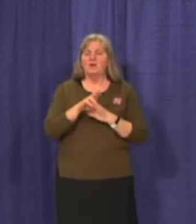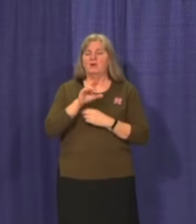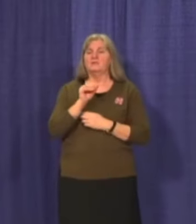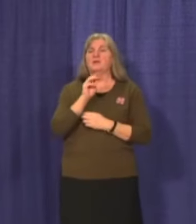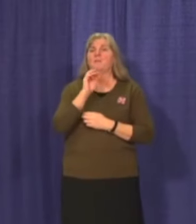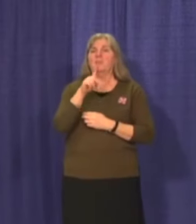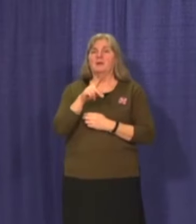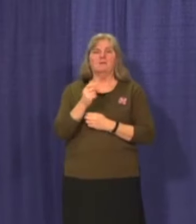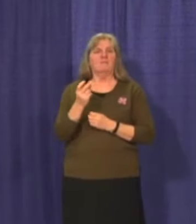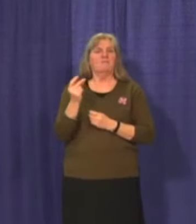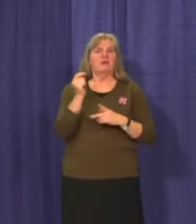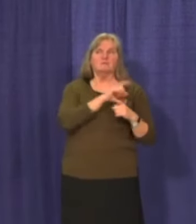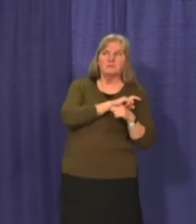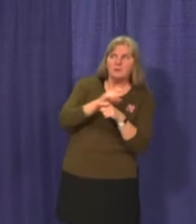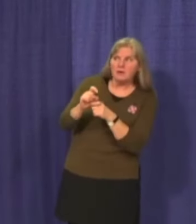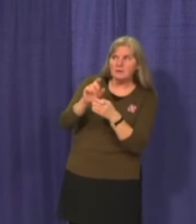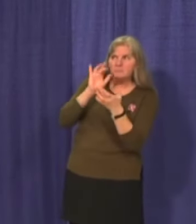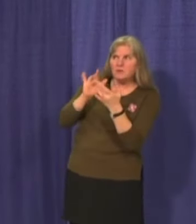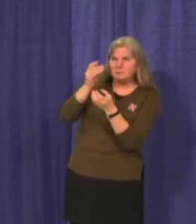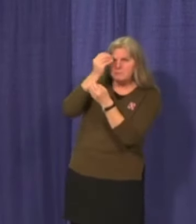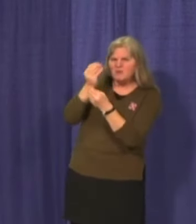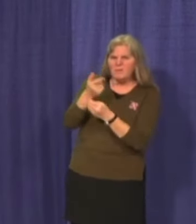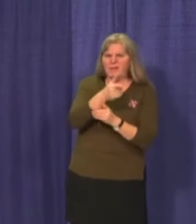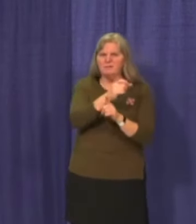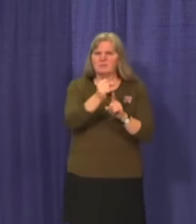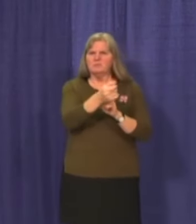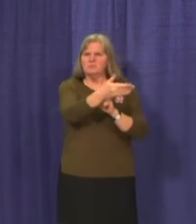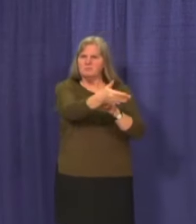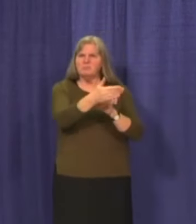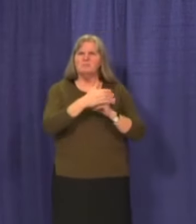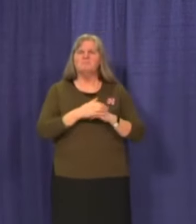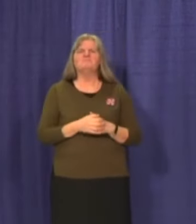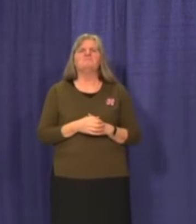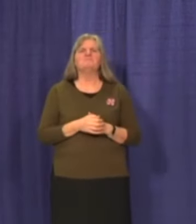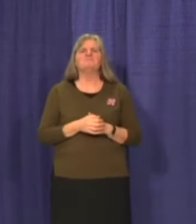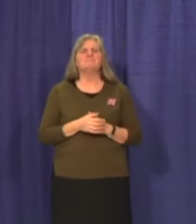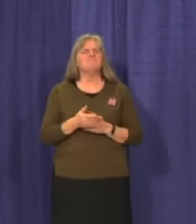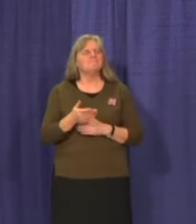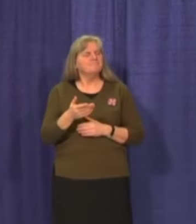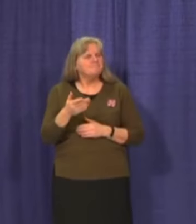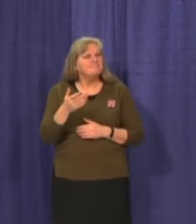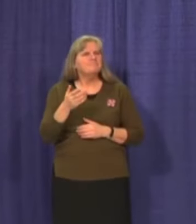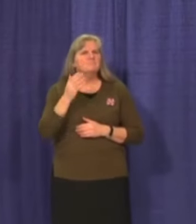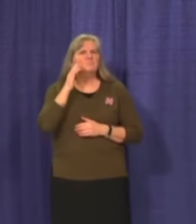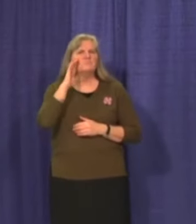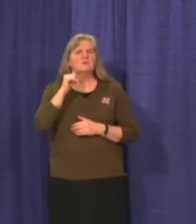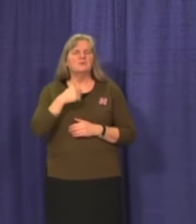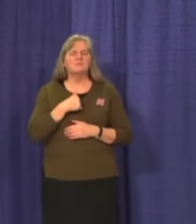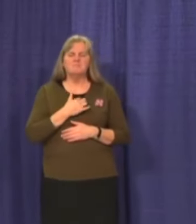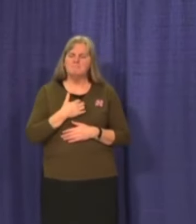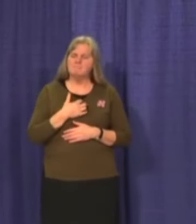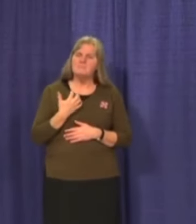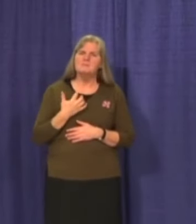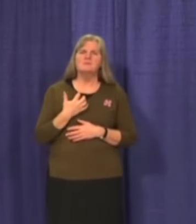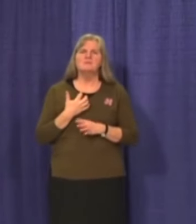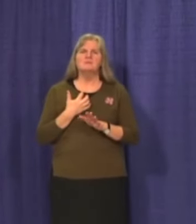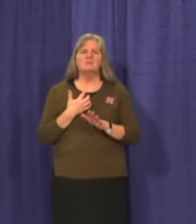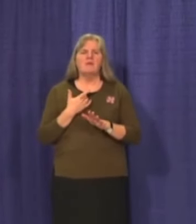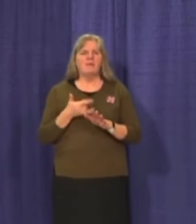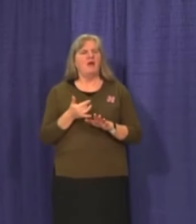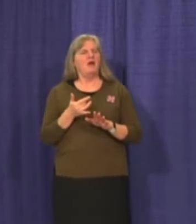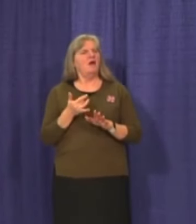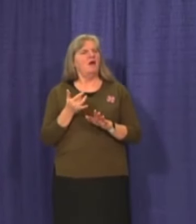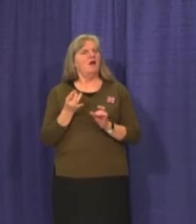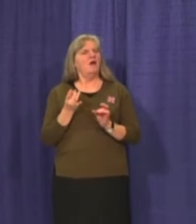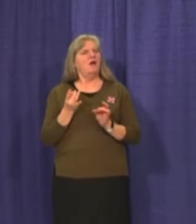also immediately alerted to the situation. I have to say I'm outraged by this